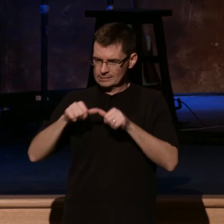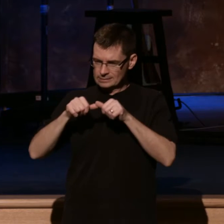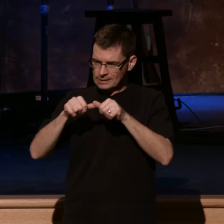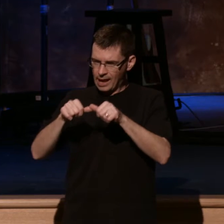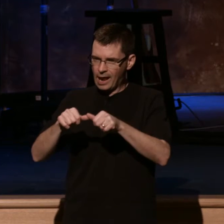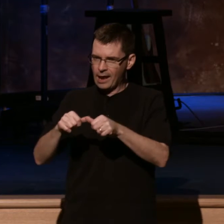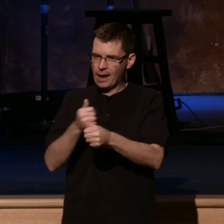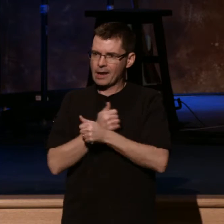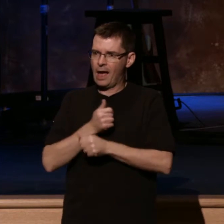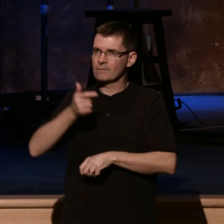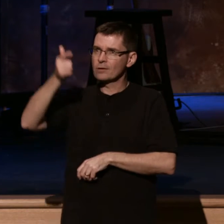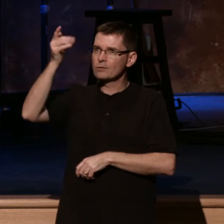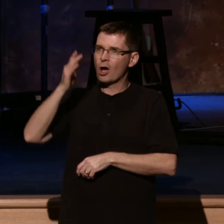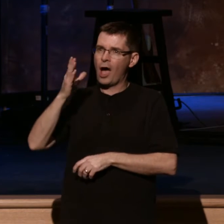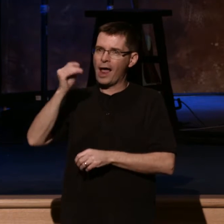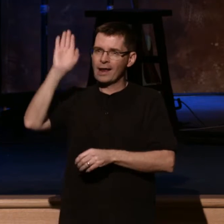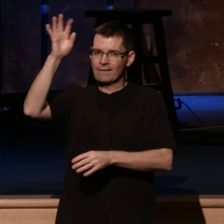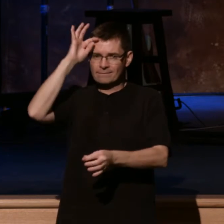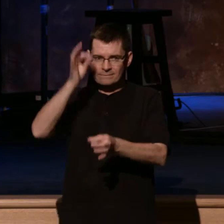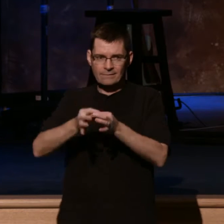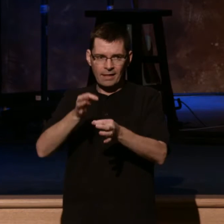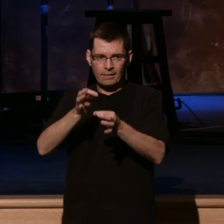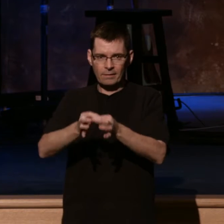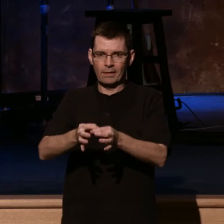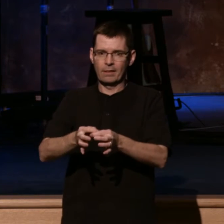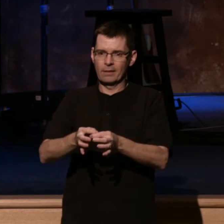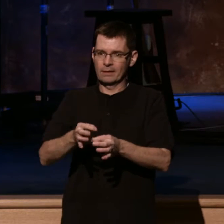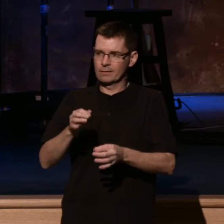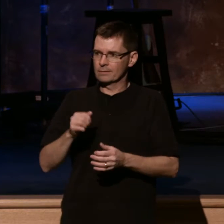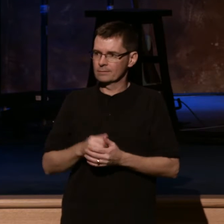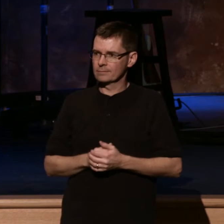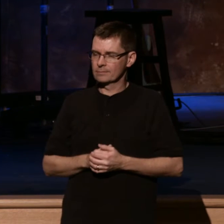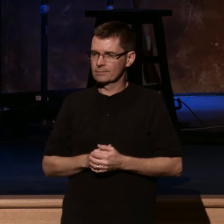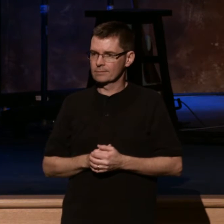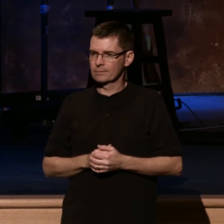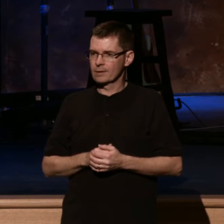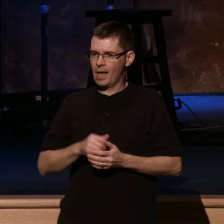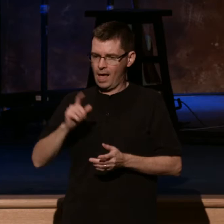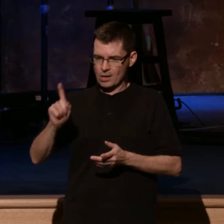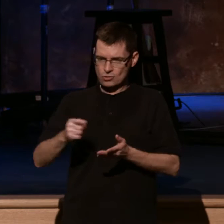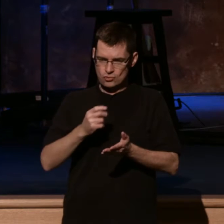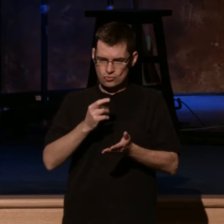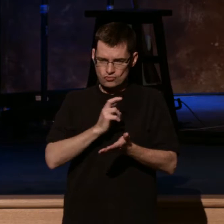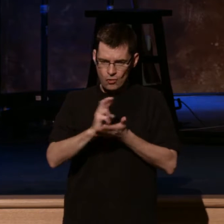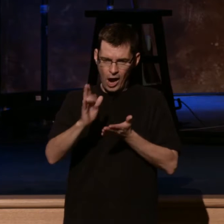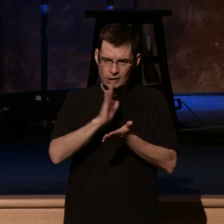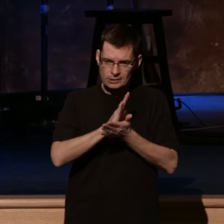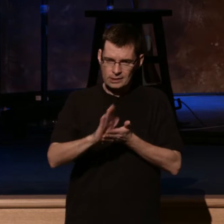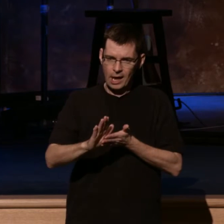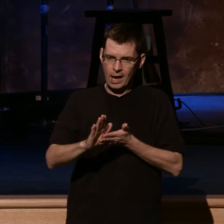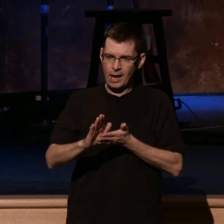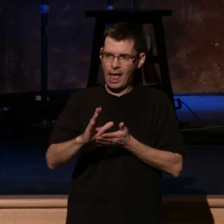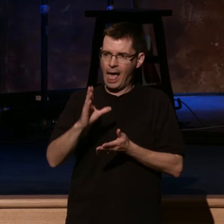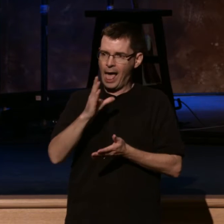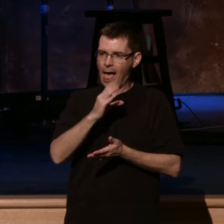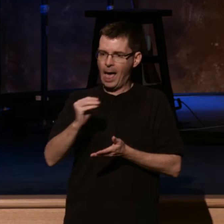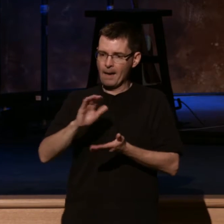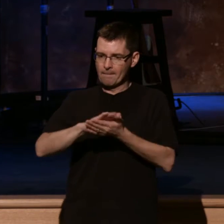God. The faithfulness of God meet. Then he says, righteousness and peace kiss each other. Right